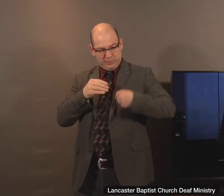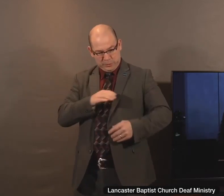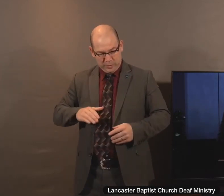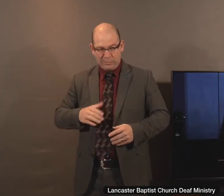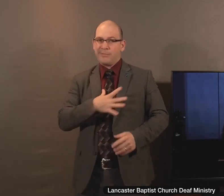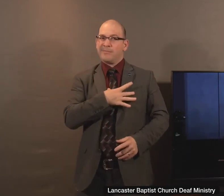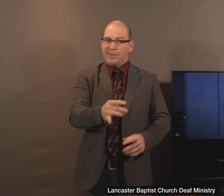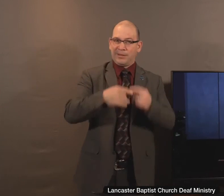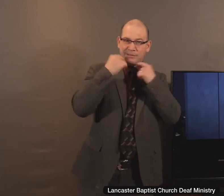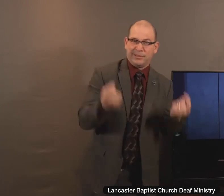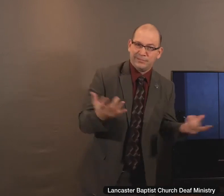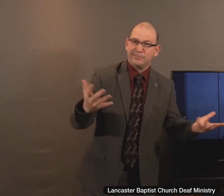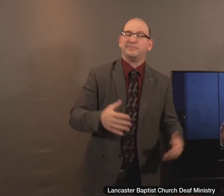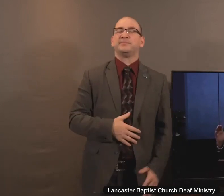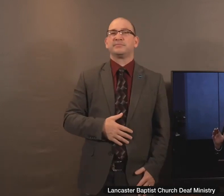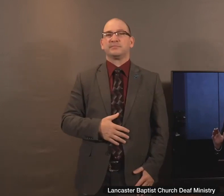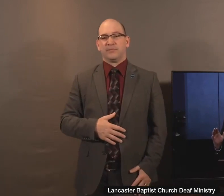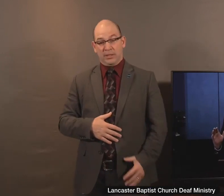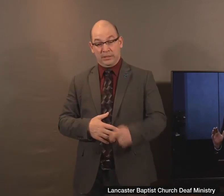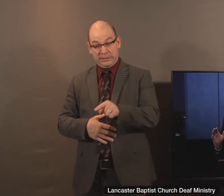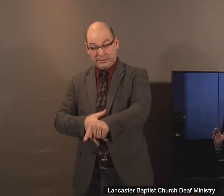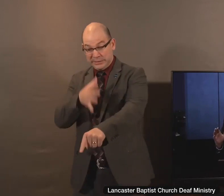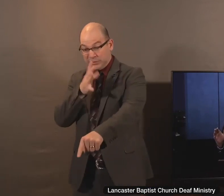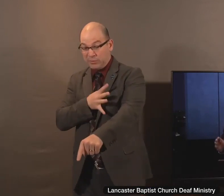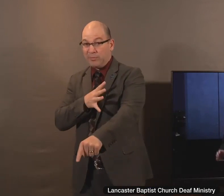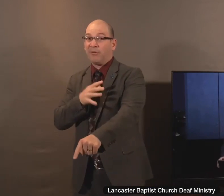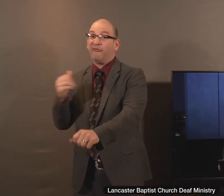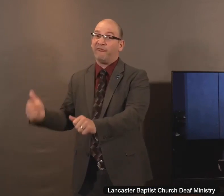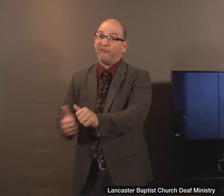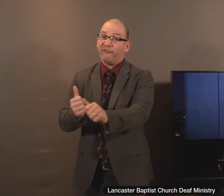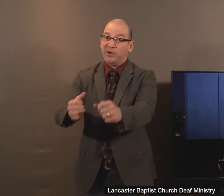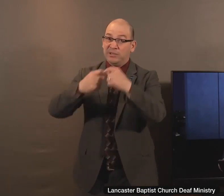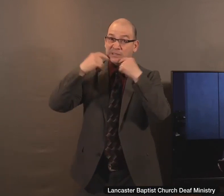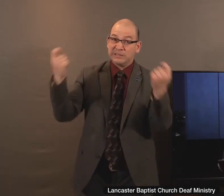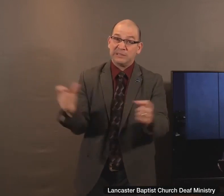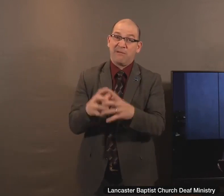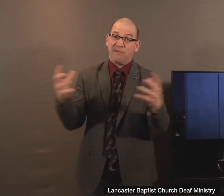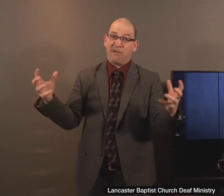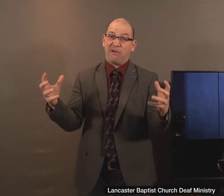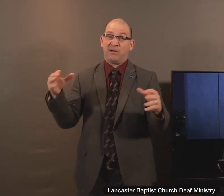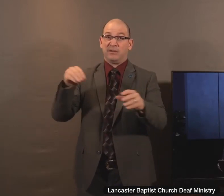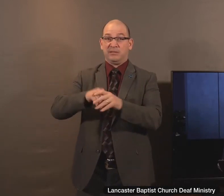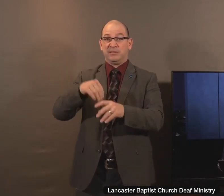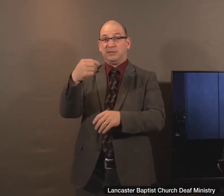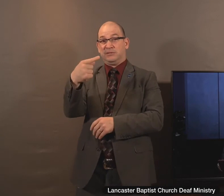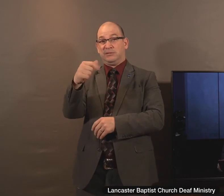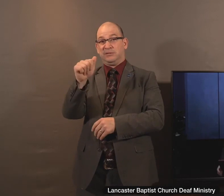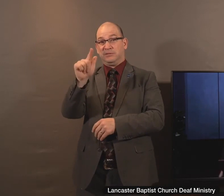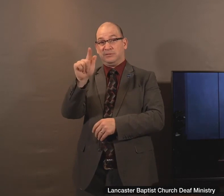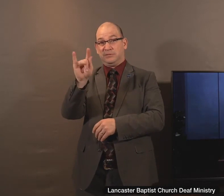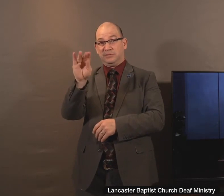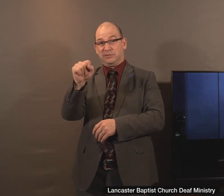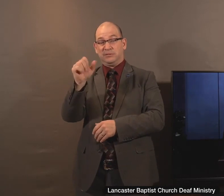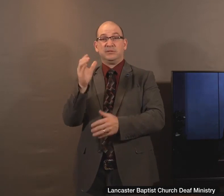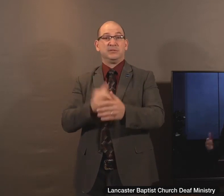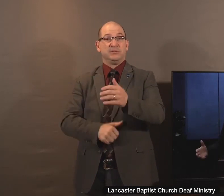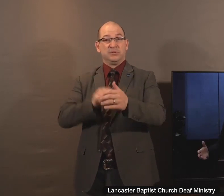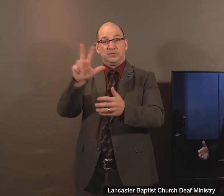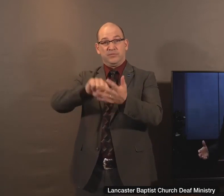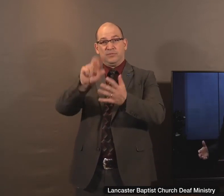as someone that had been running to sin. And the Bible says in Galatians 3 and 22, but the scripture hath concluded all are